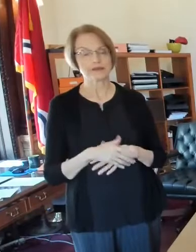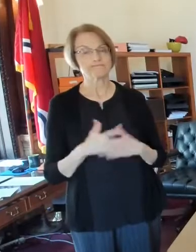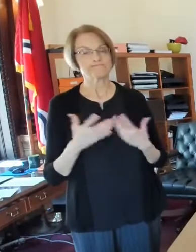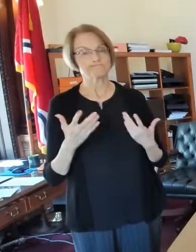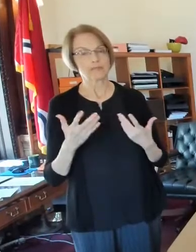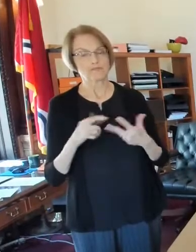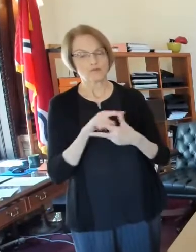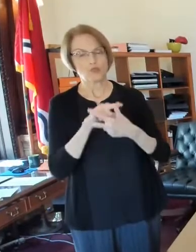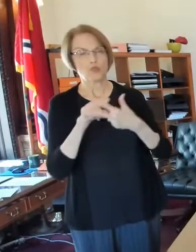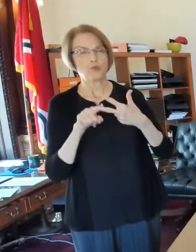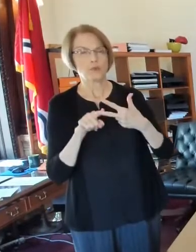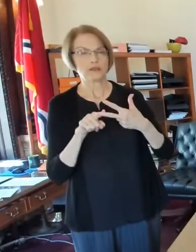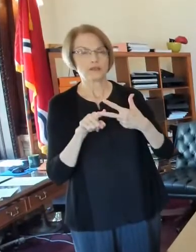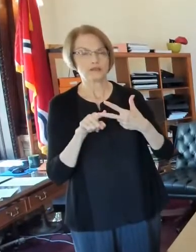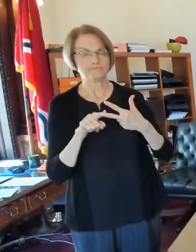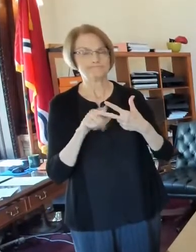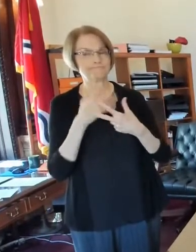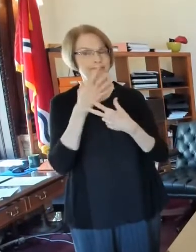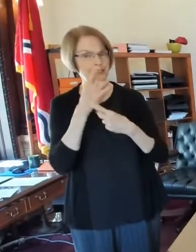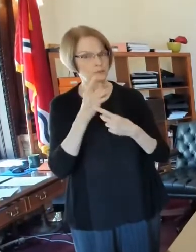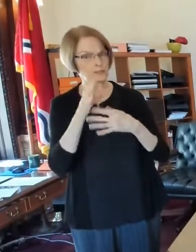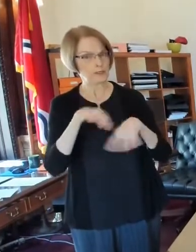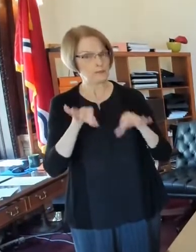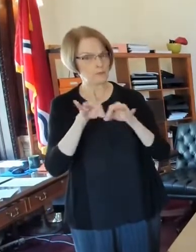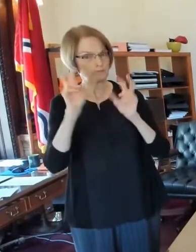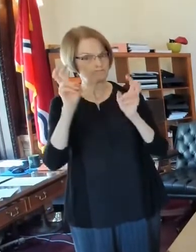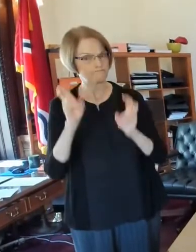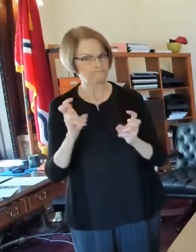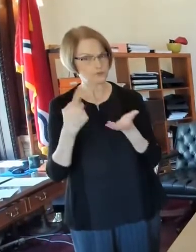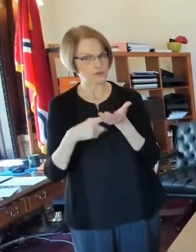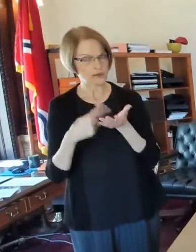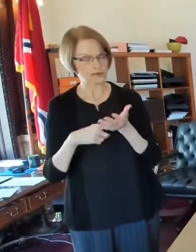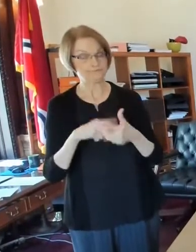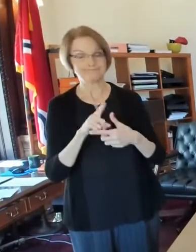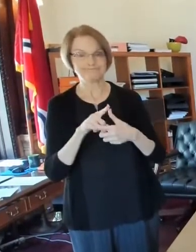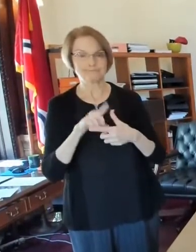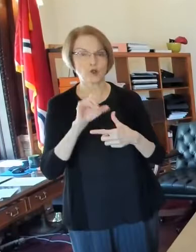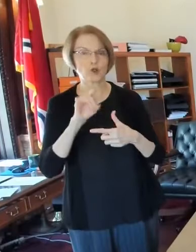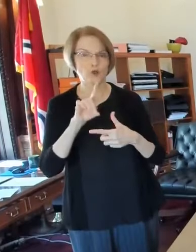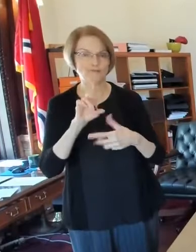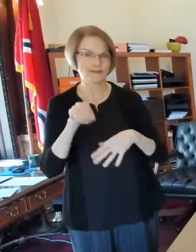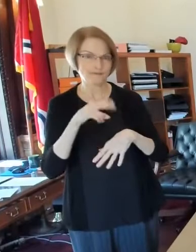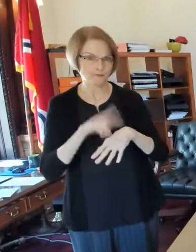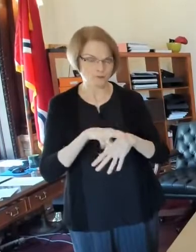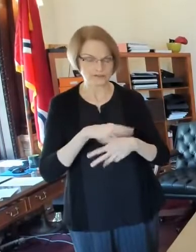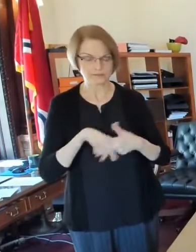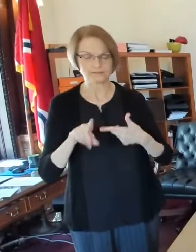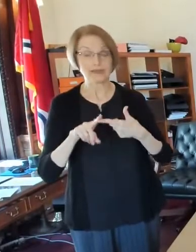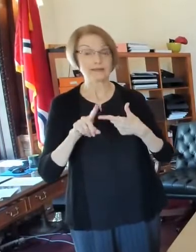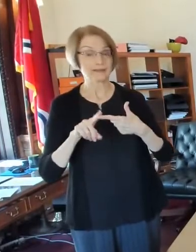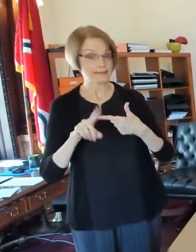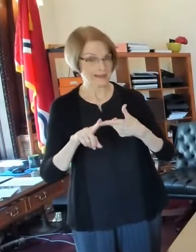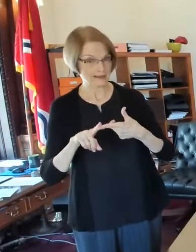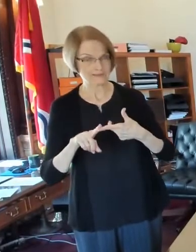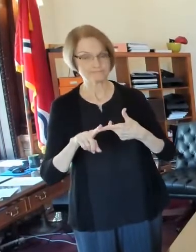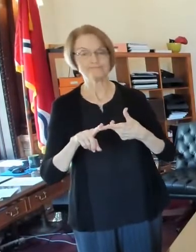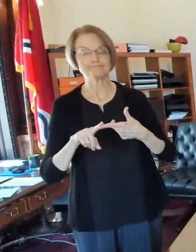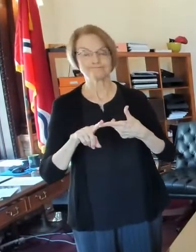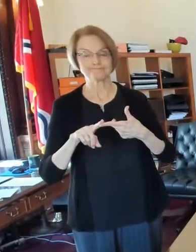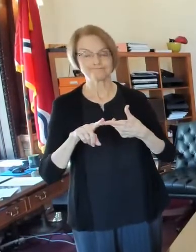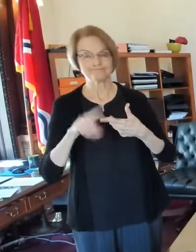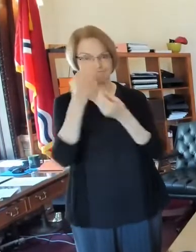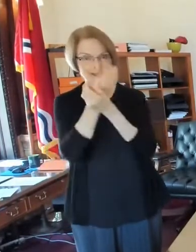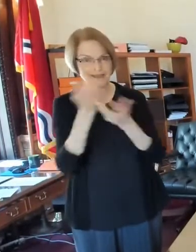three interesting and important things to talk about today. One is COVID, of course. The second is some